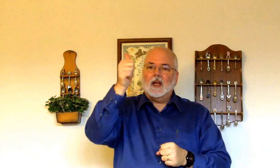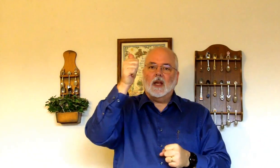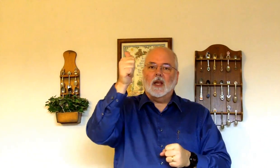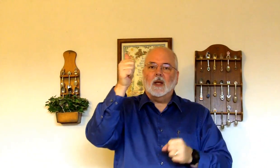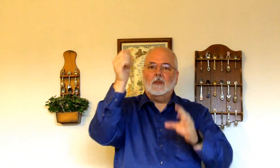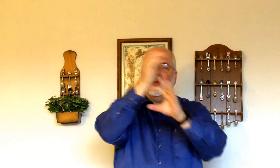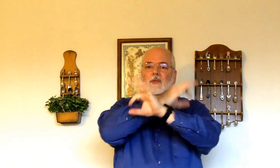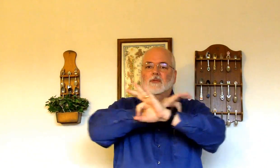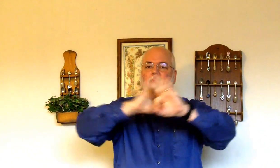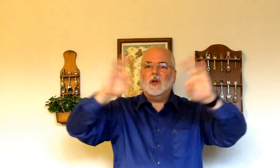Him. Free.